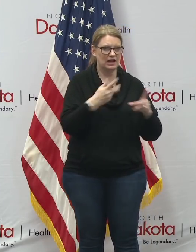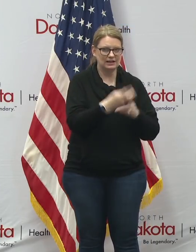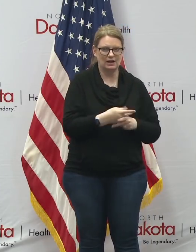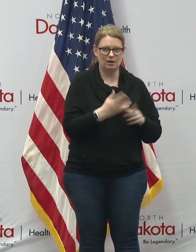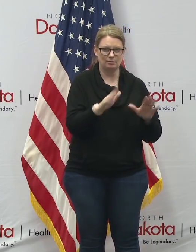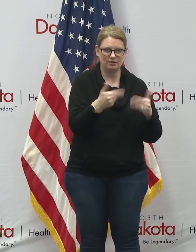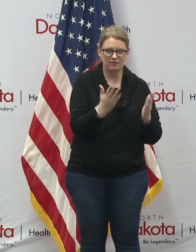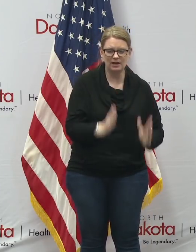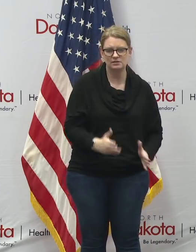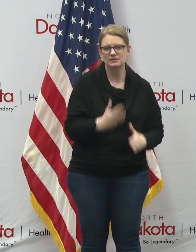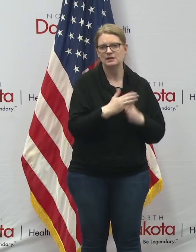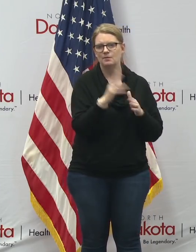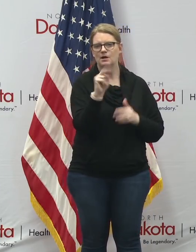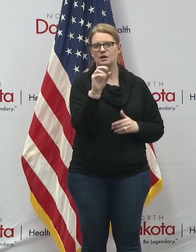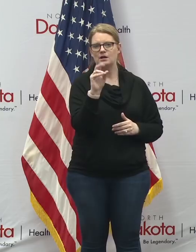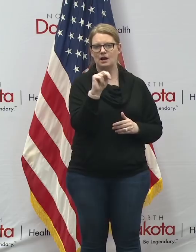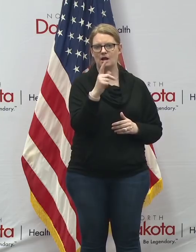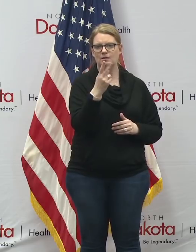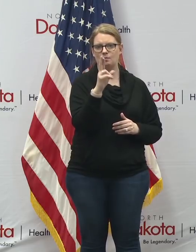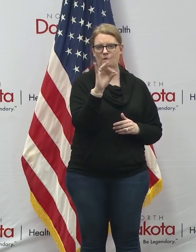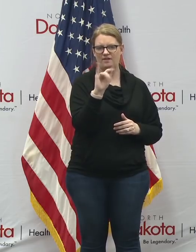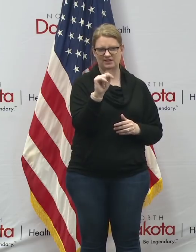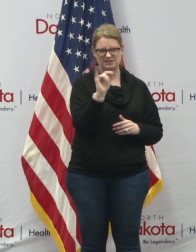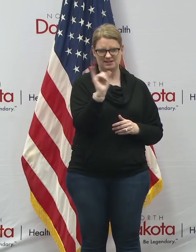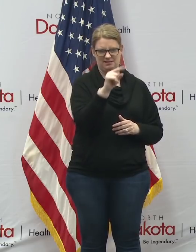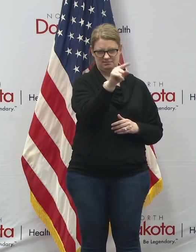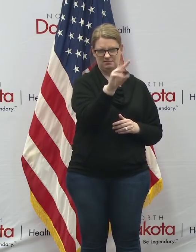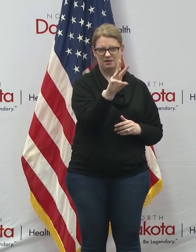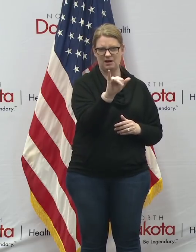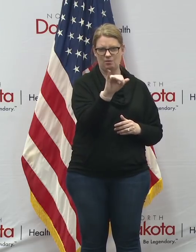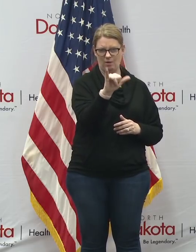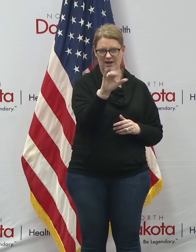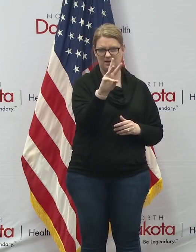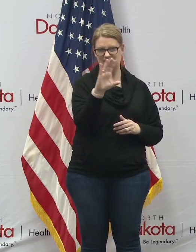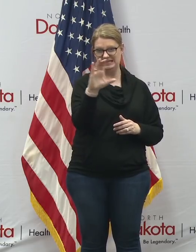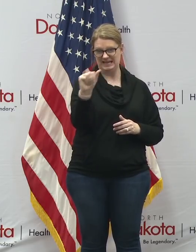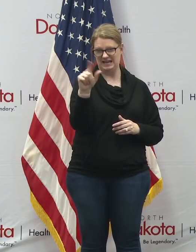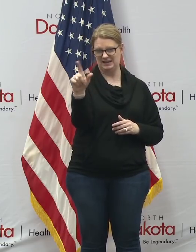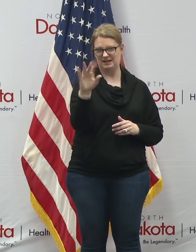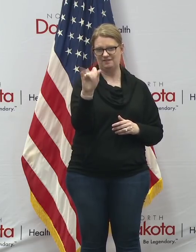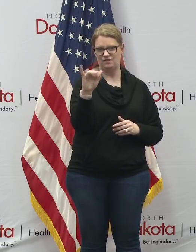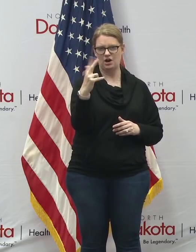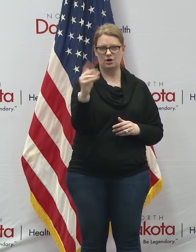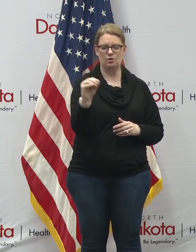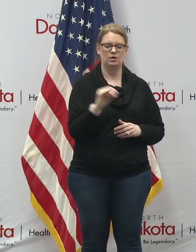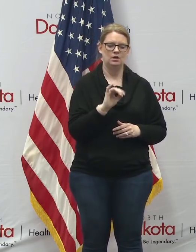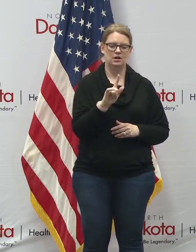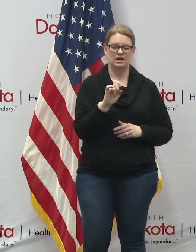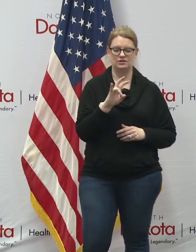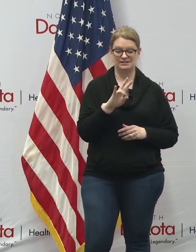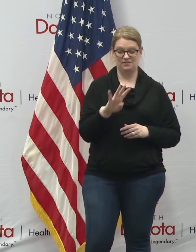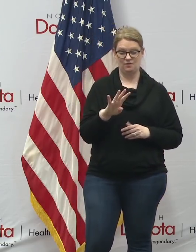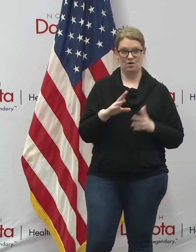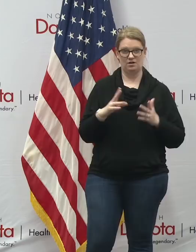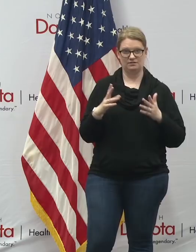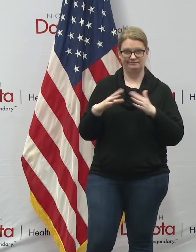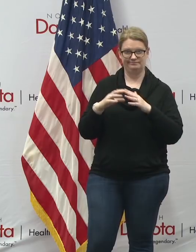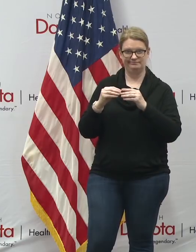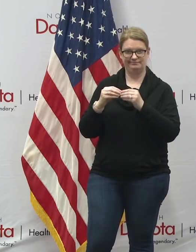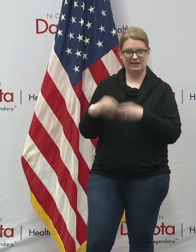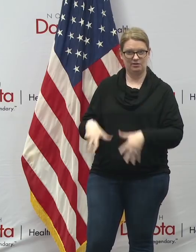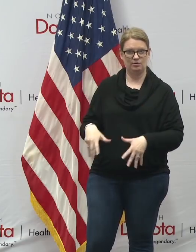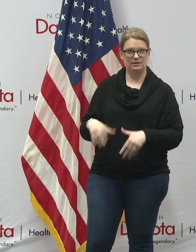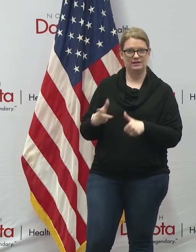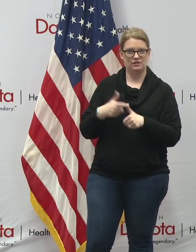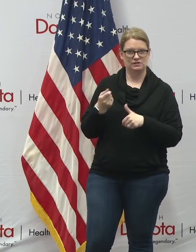some of those of course are non-profits like the one you mentioned but uh we had lost 174 of them uh in the couple first